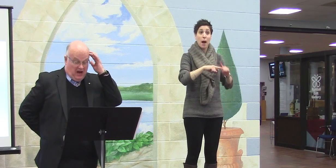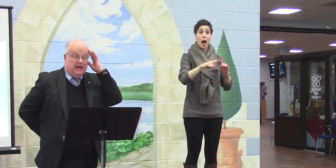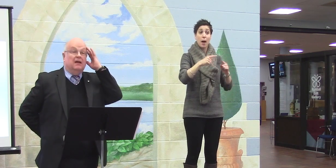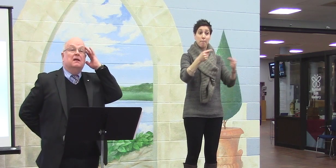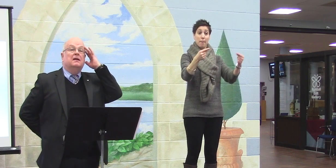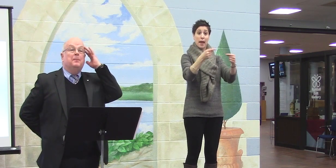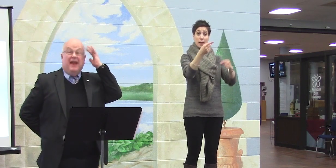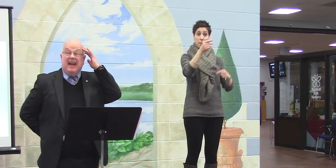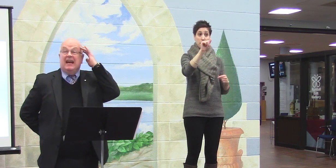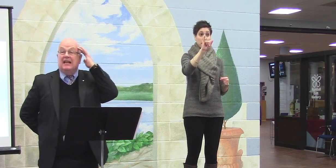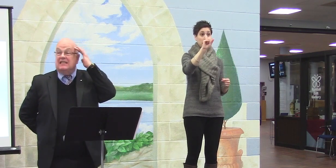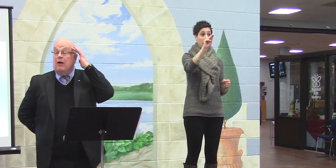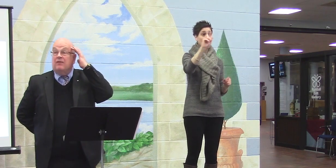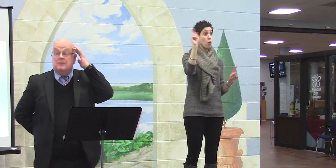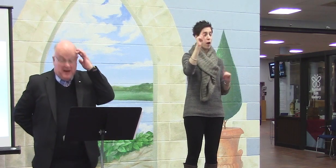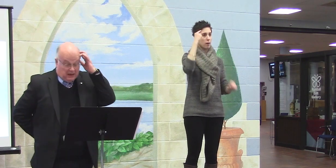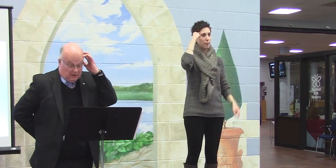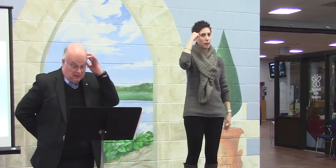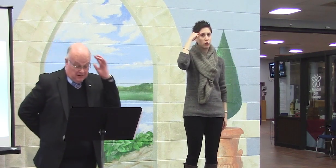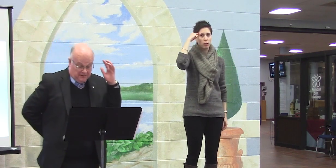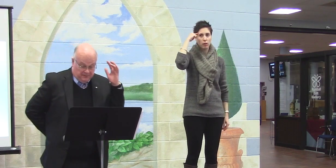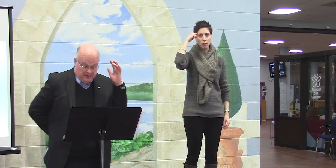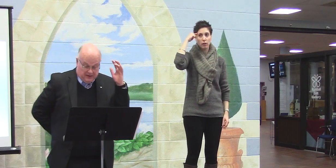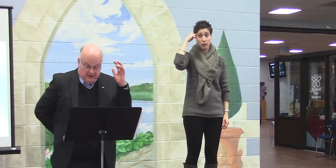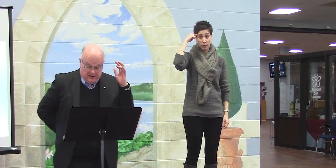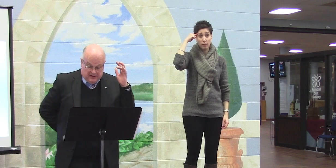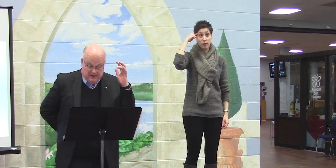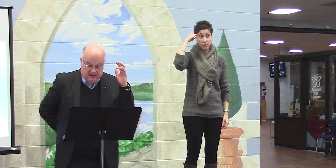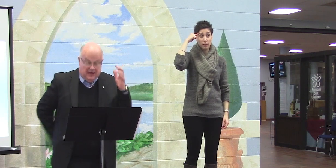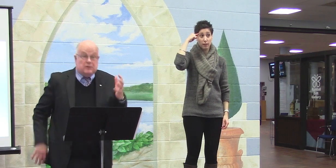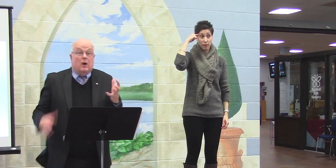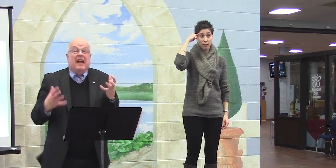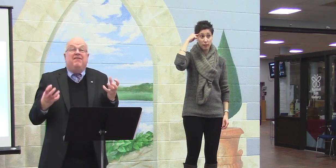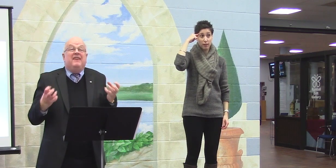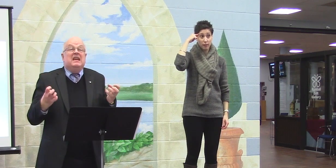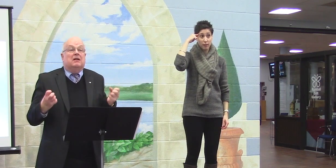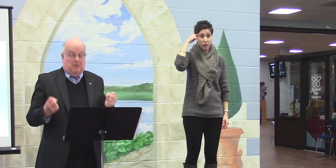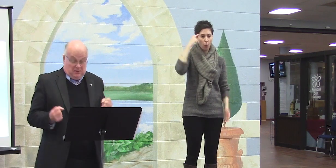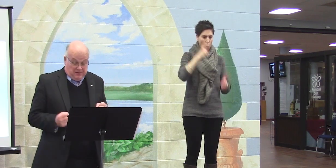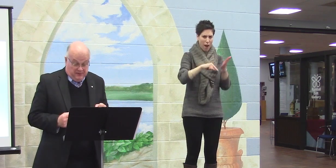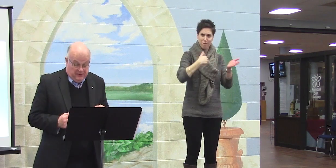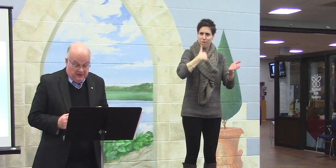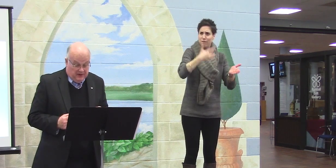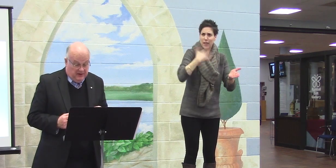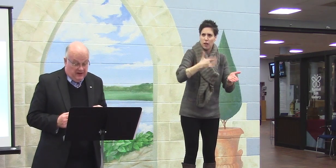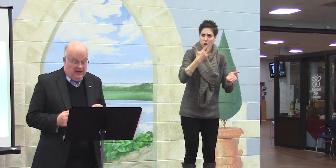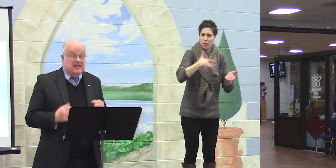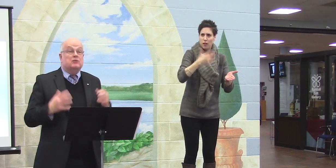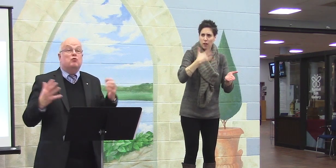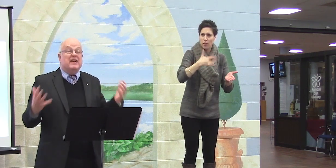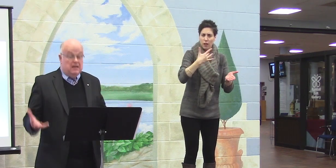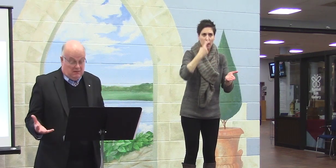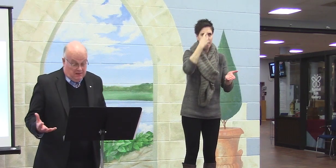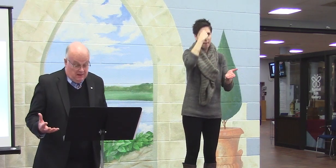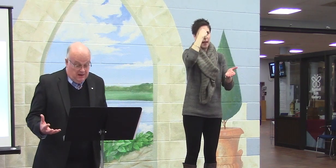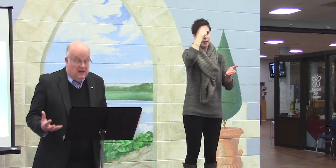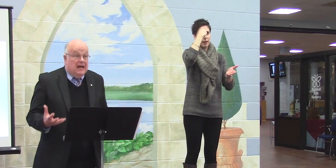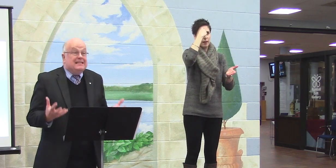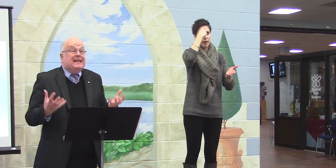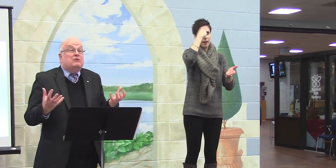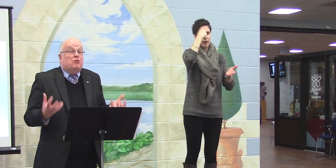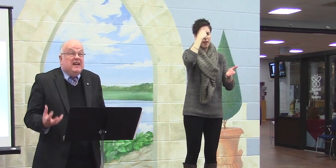in my mind. The pain itself is mental. It's what I feel. It's real.